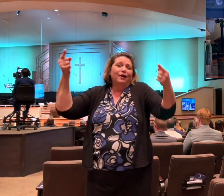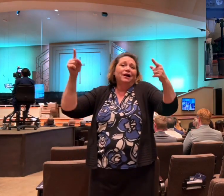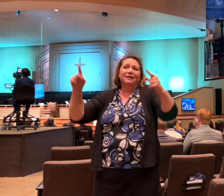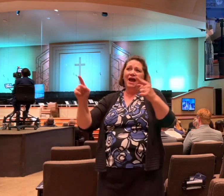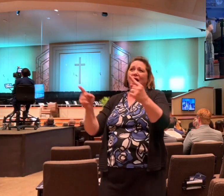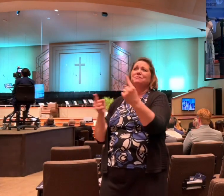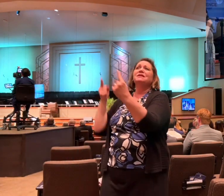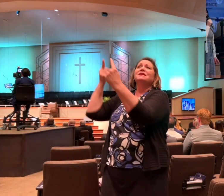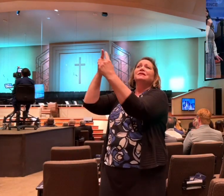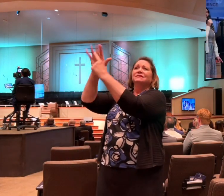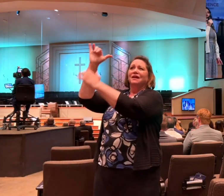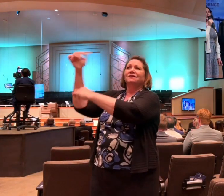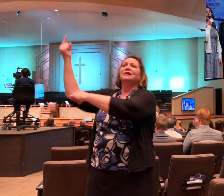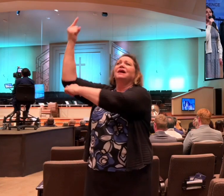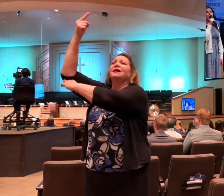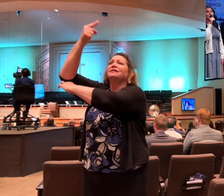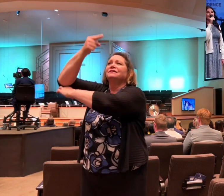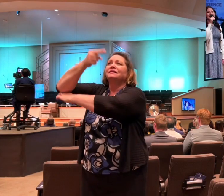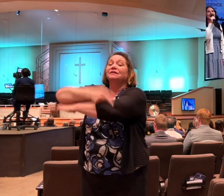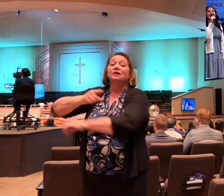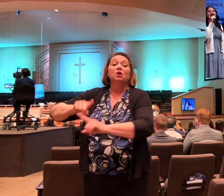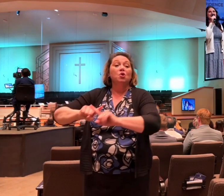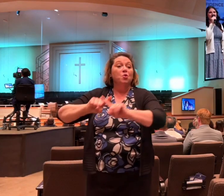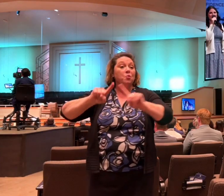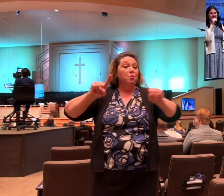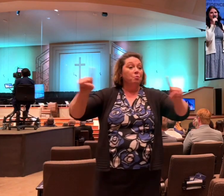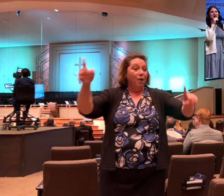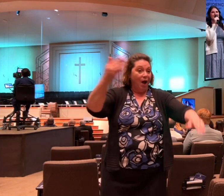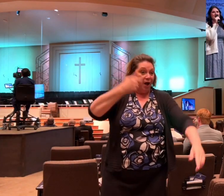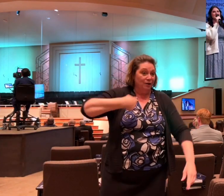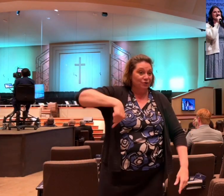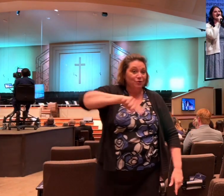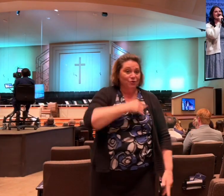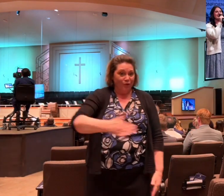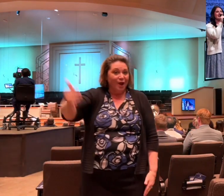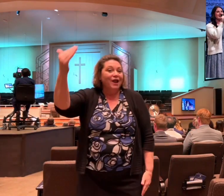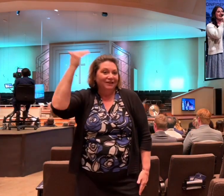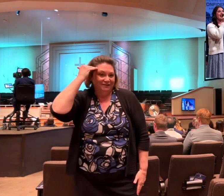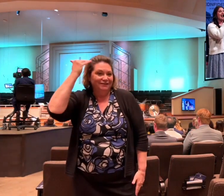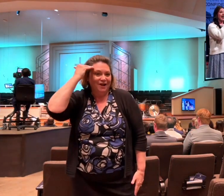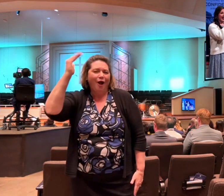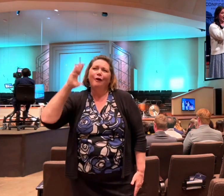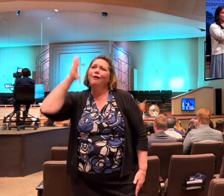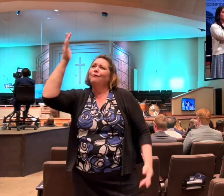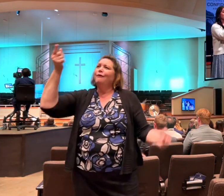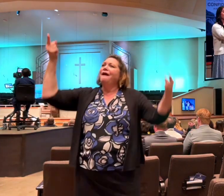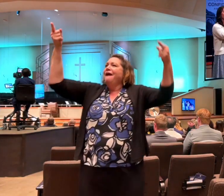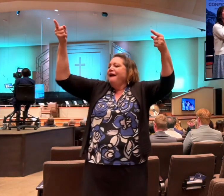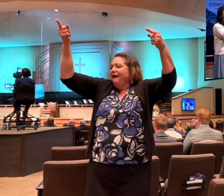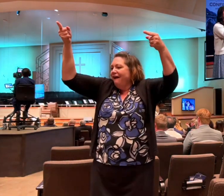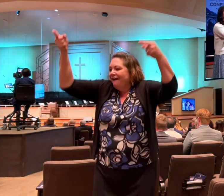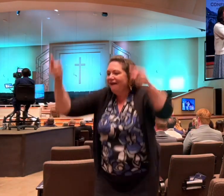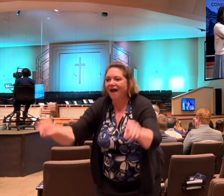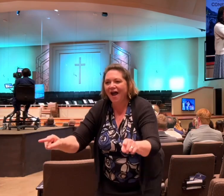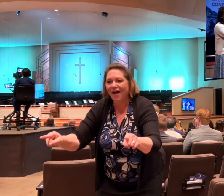But we know the end of the story. And we will sing